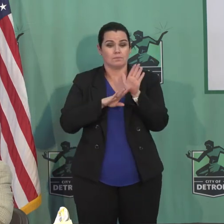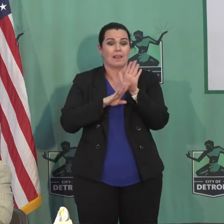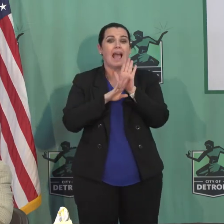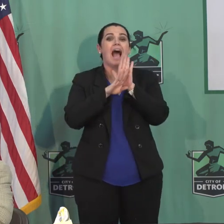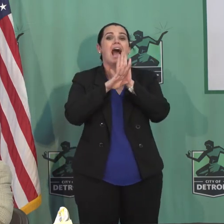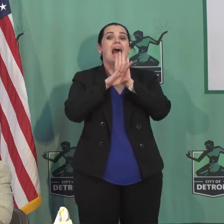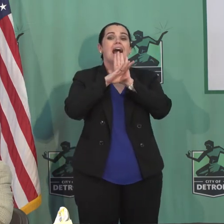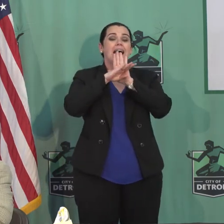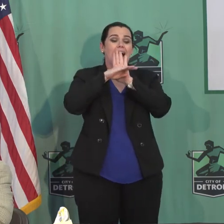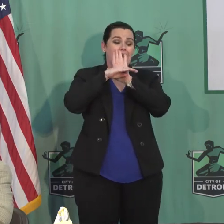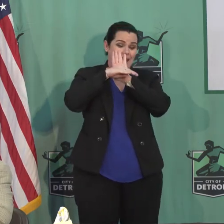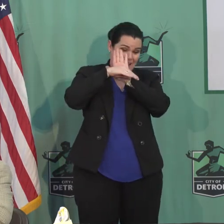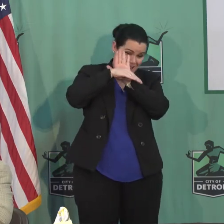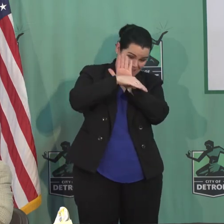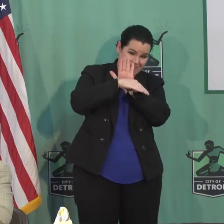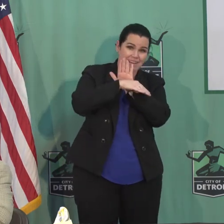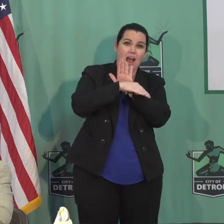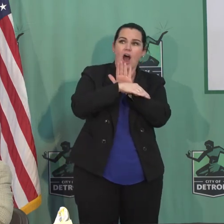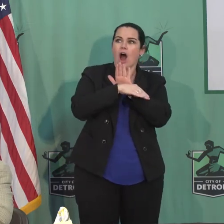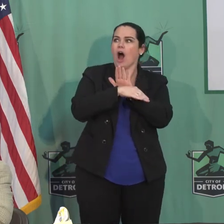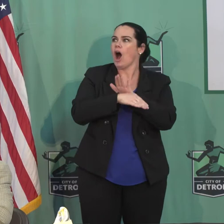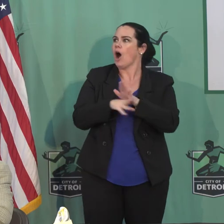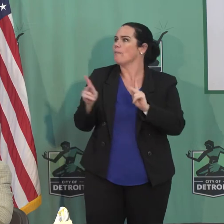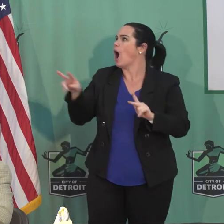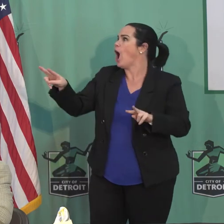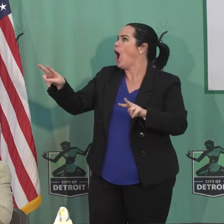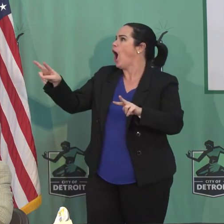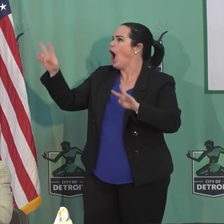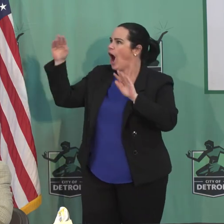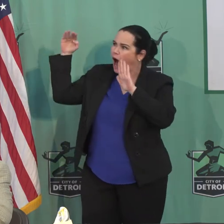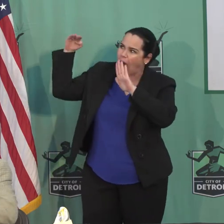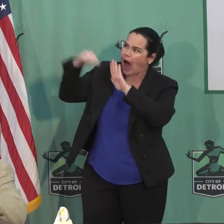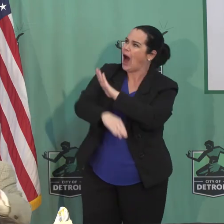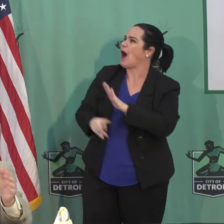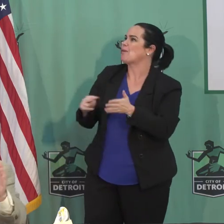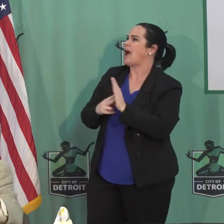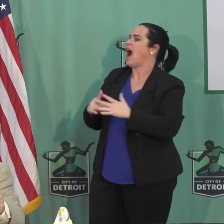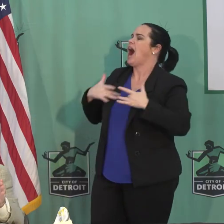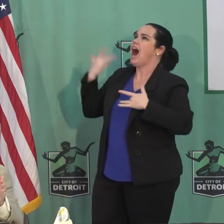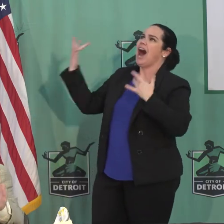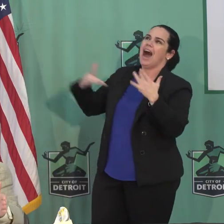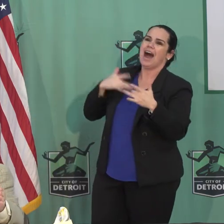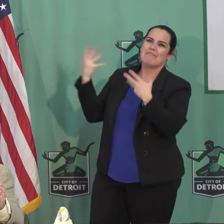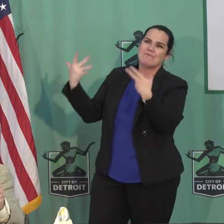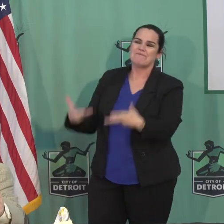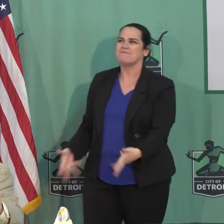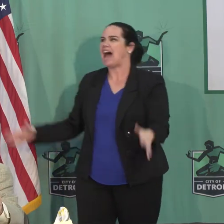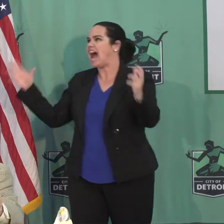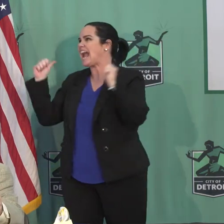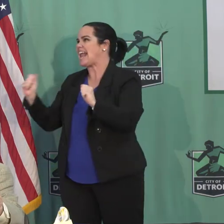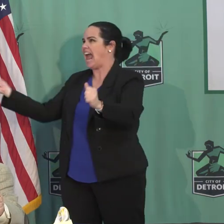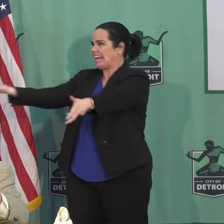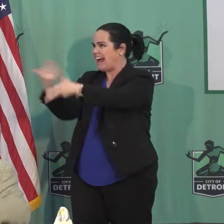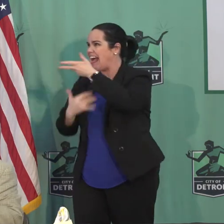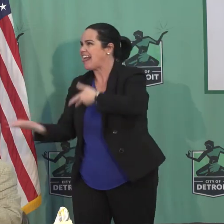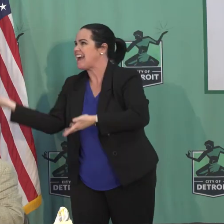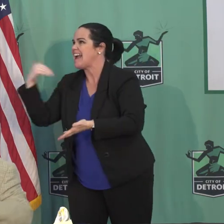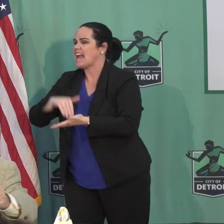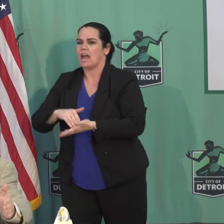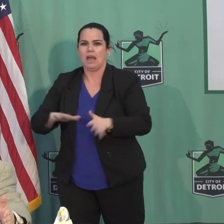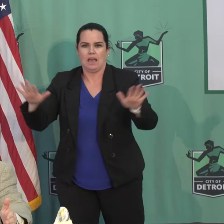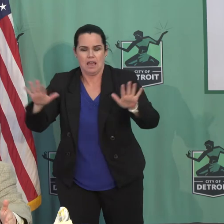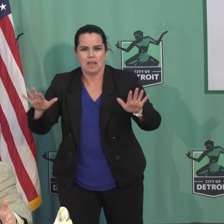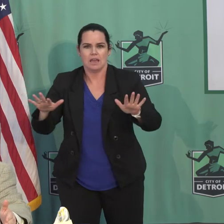down a little bit, and people say, oh, good, it's over, and they start to congregate. The reason the infections go down